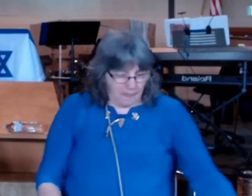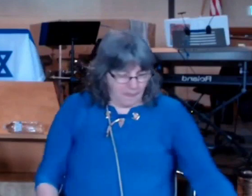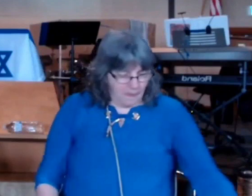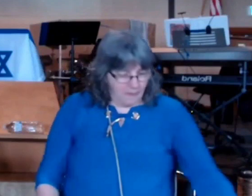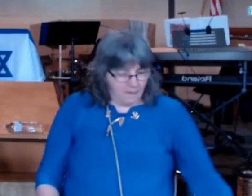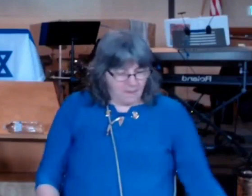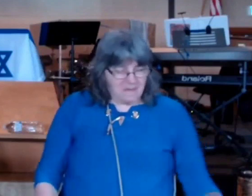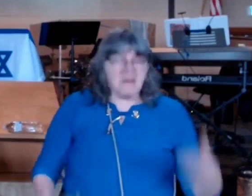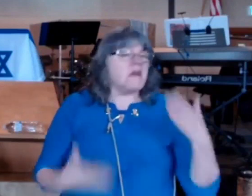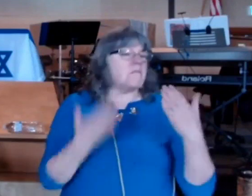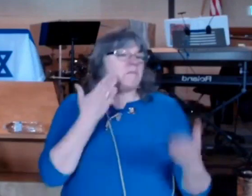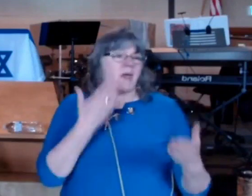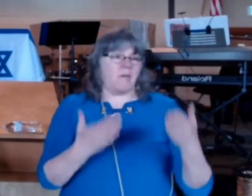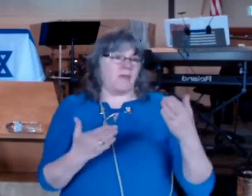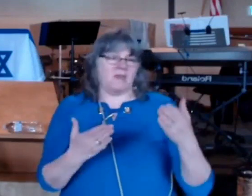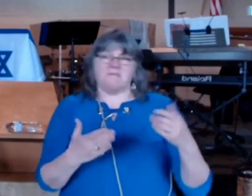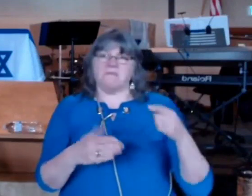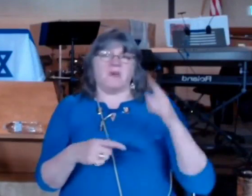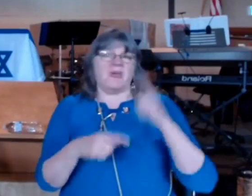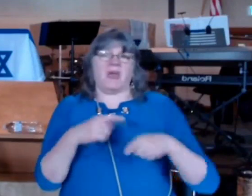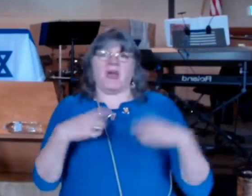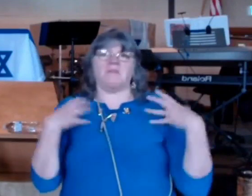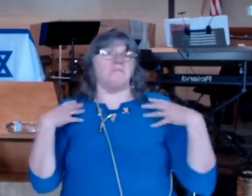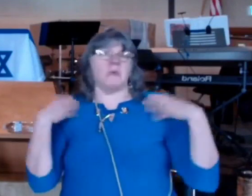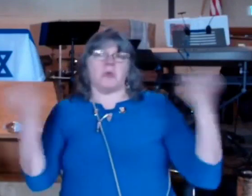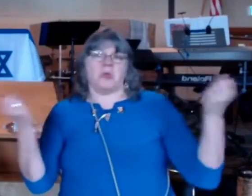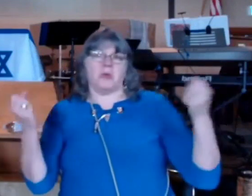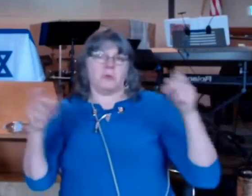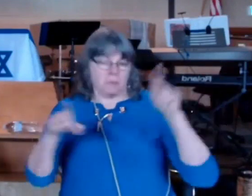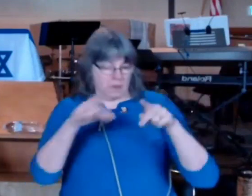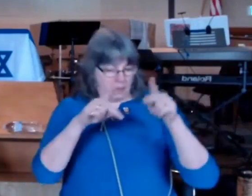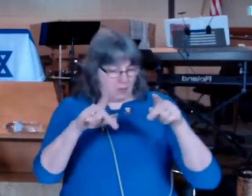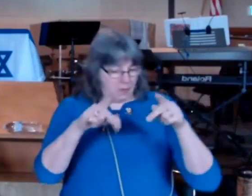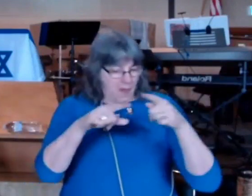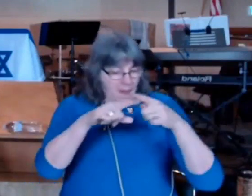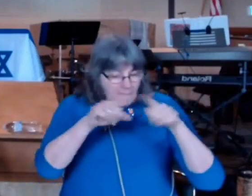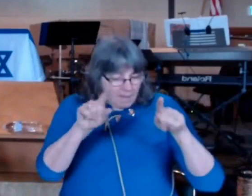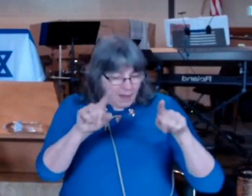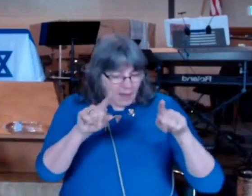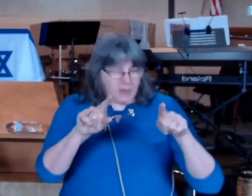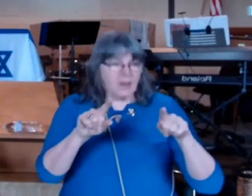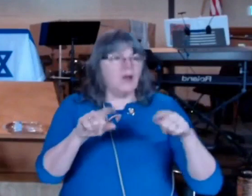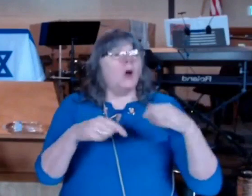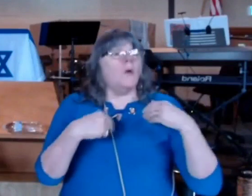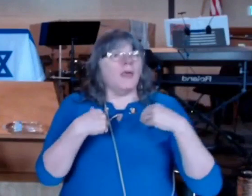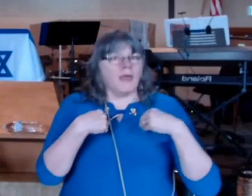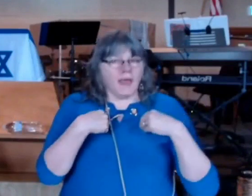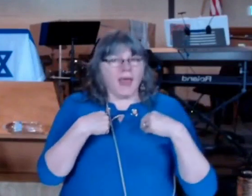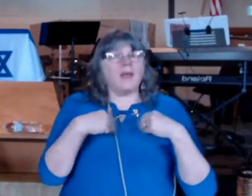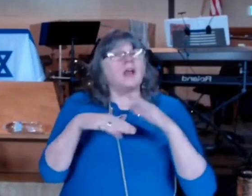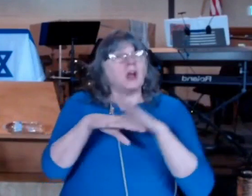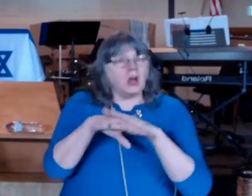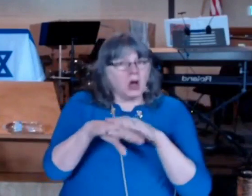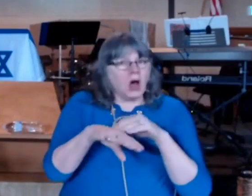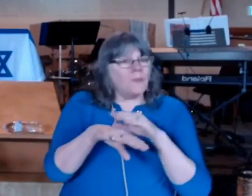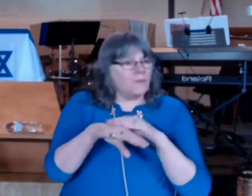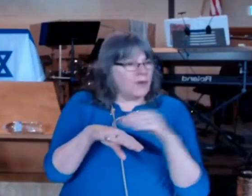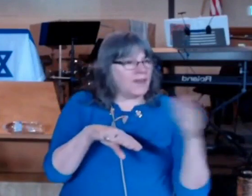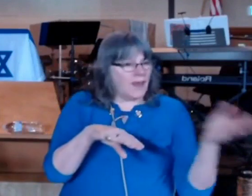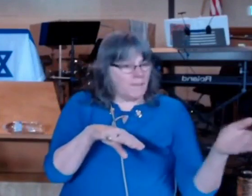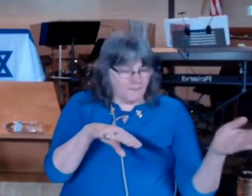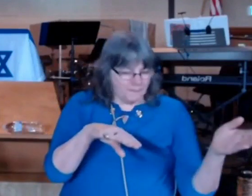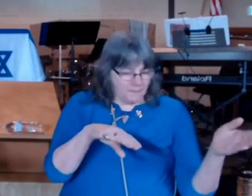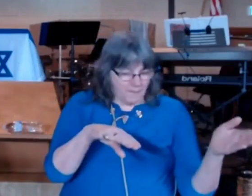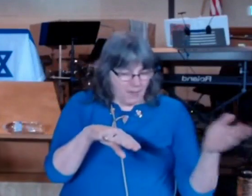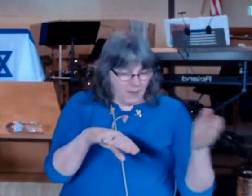is the gift of compassion we can have compassion there is one of the gifts in the